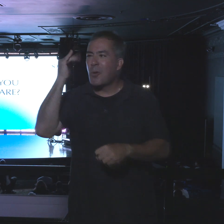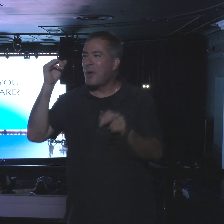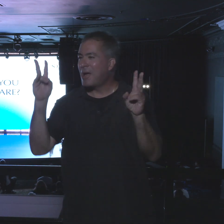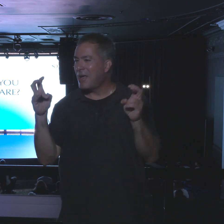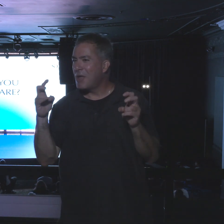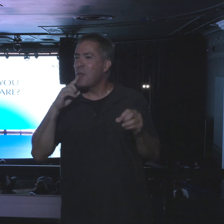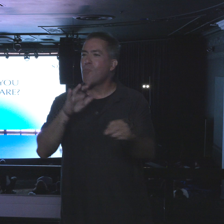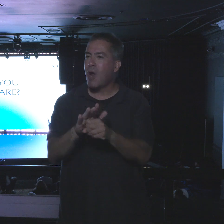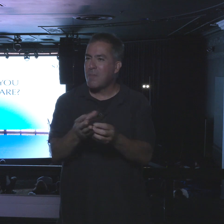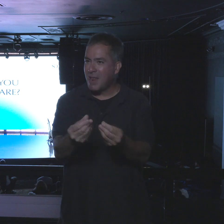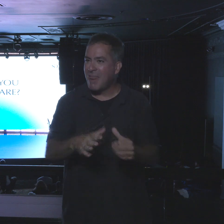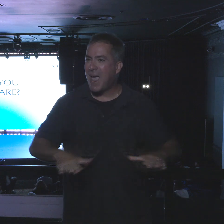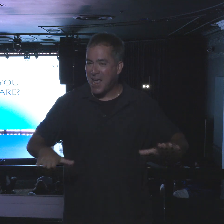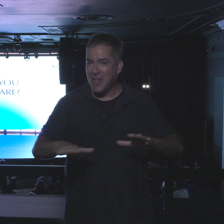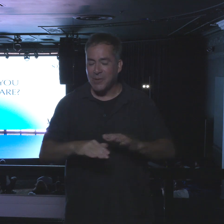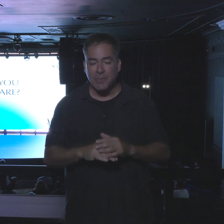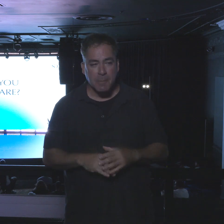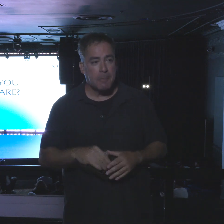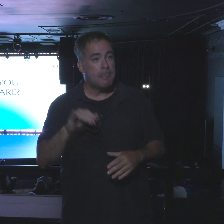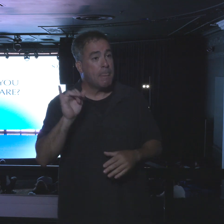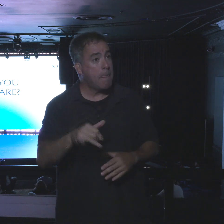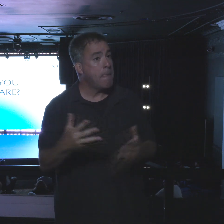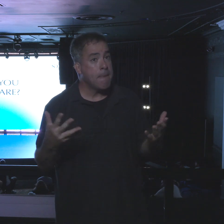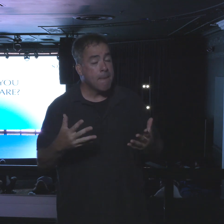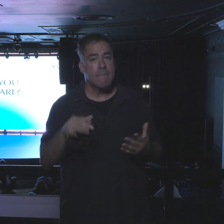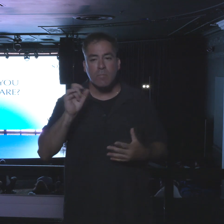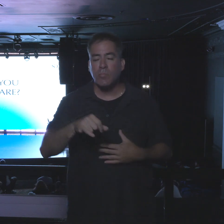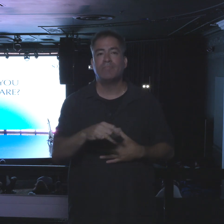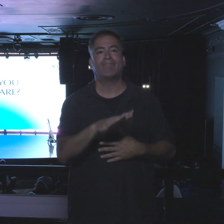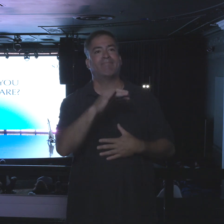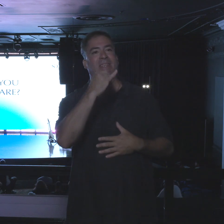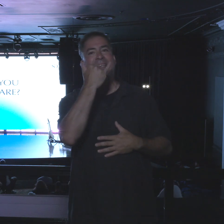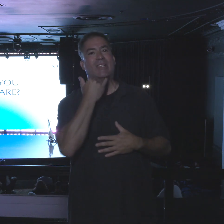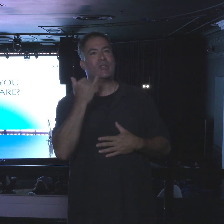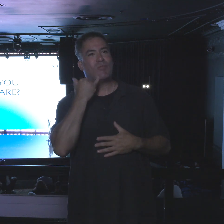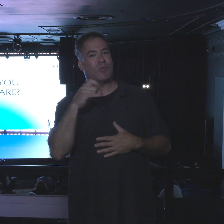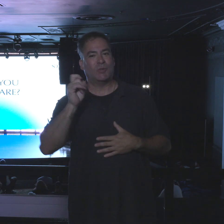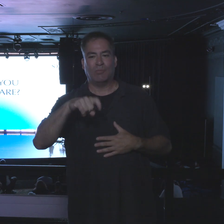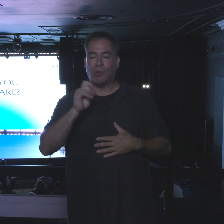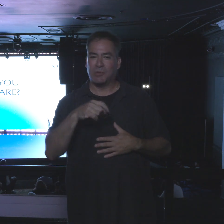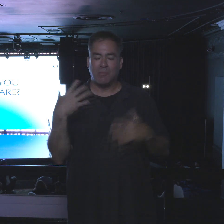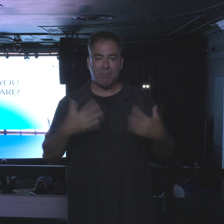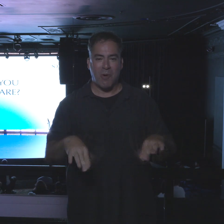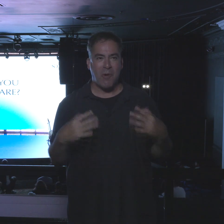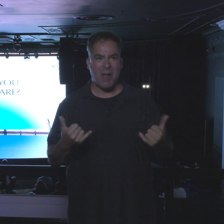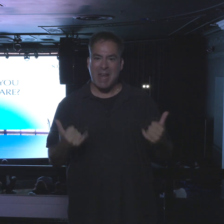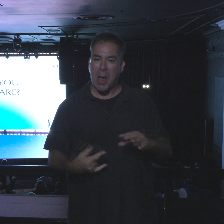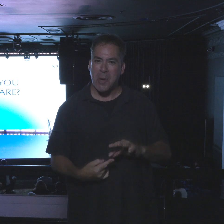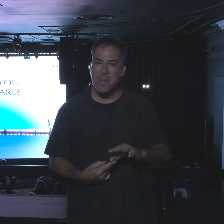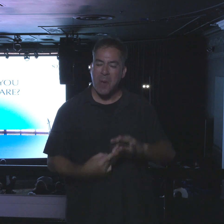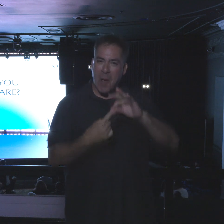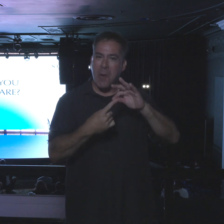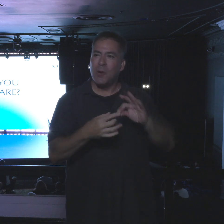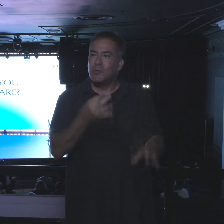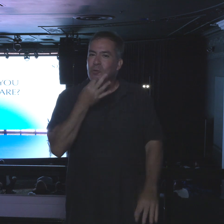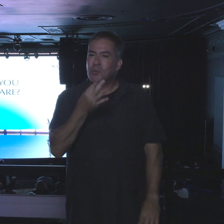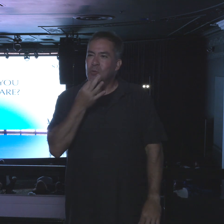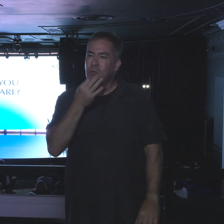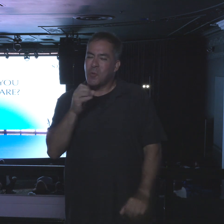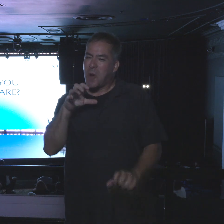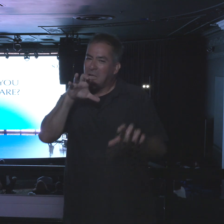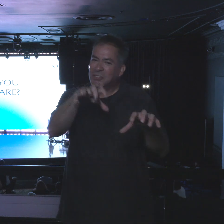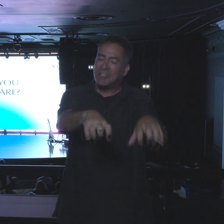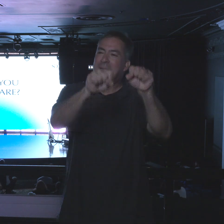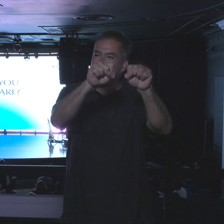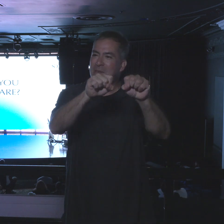And at this juncture, this is supposed to be Israel's shining moment. They are on the cusp of greatness. They're about to